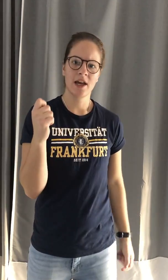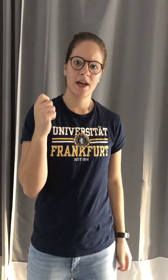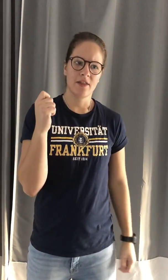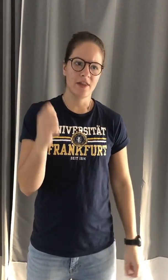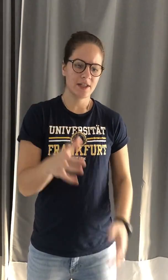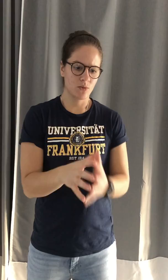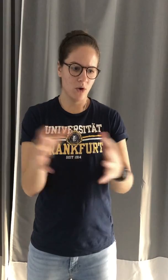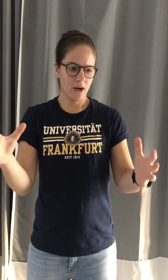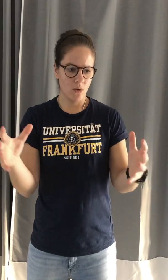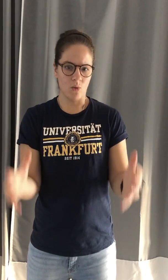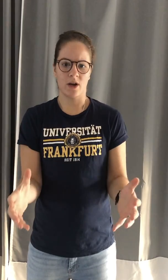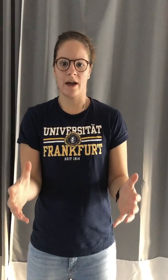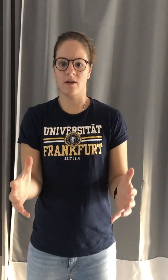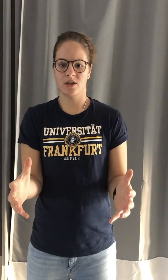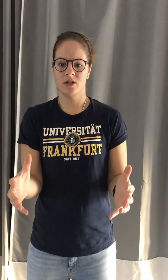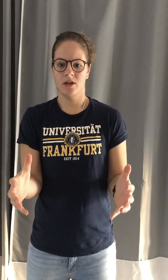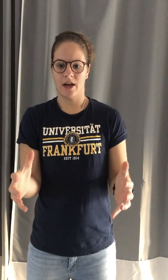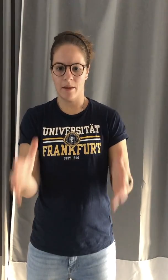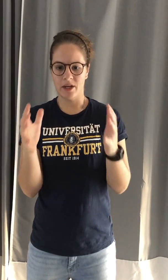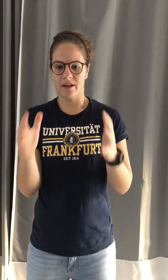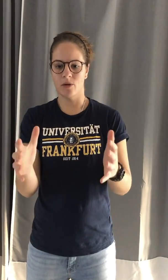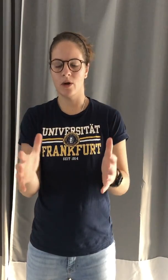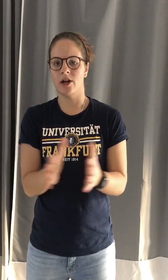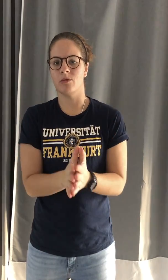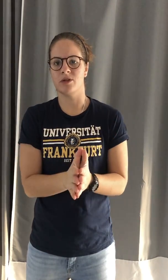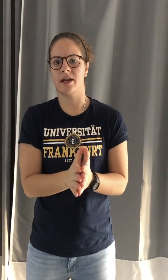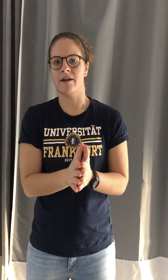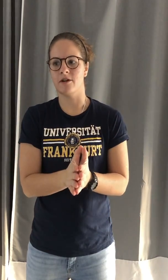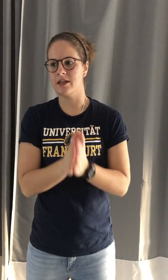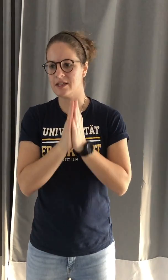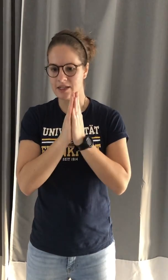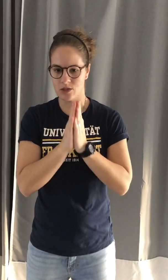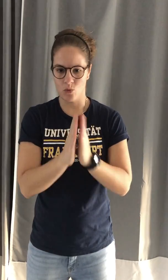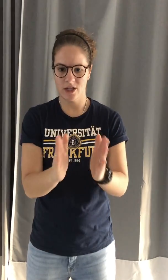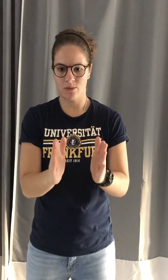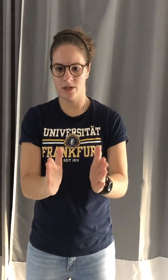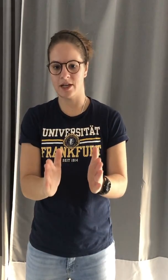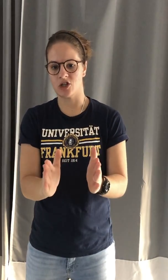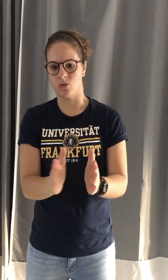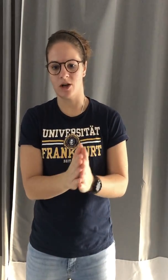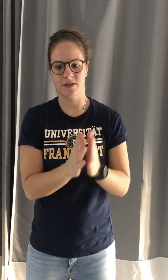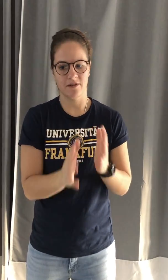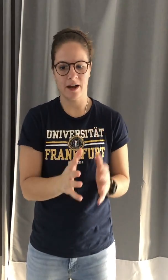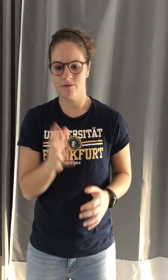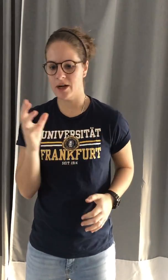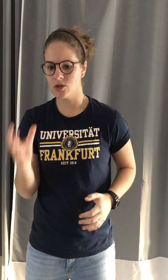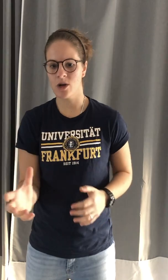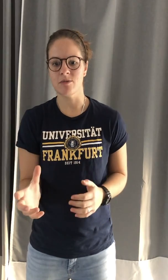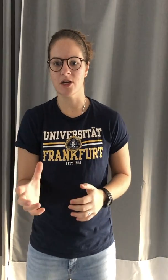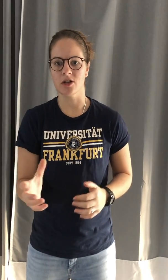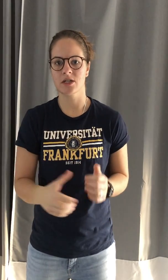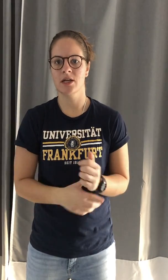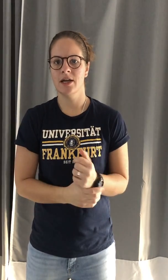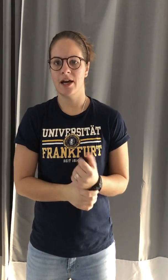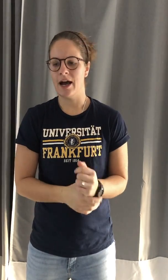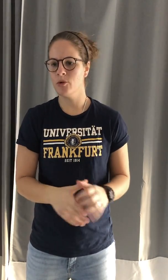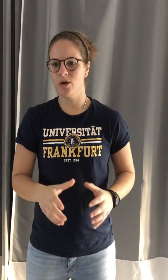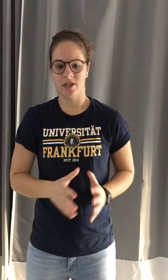this one workout, I'm going to give it 100% effort. It's this one sprint session where it's five by 20 meters. I'm going to